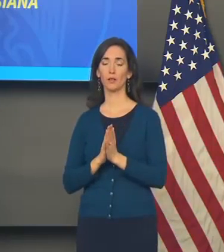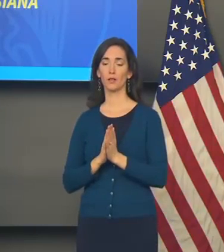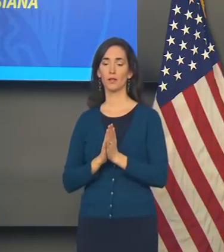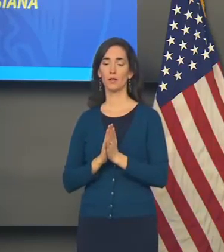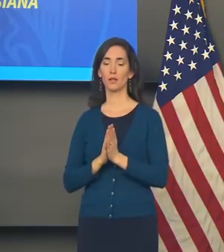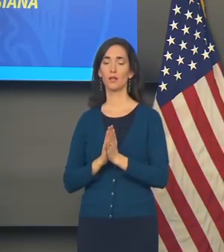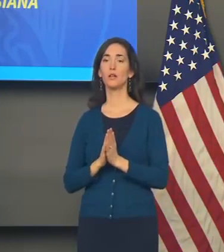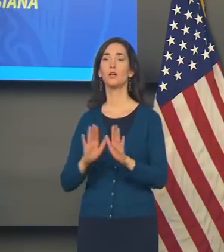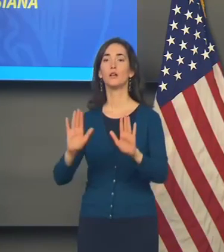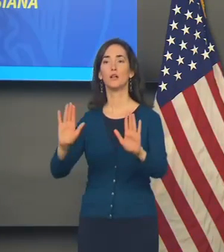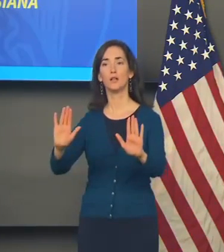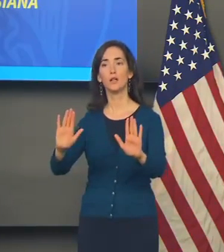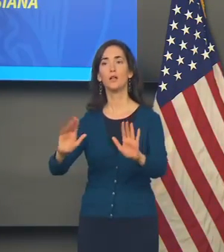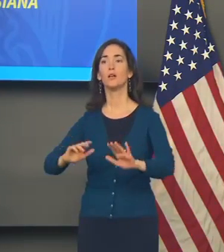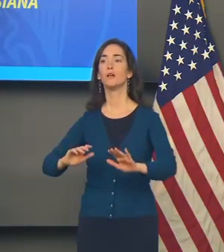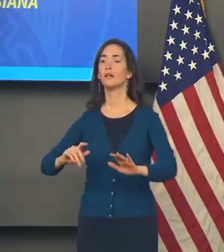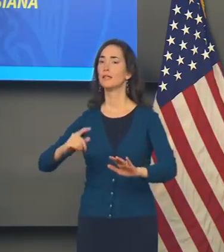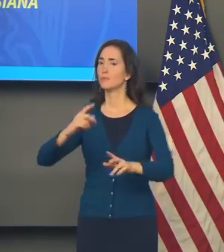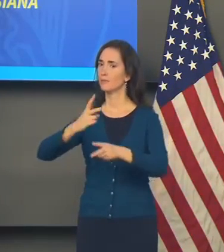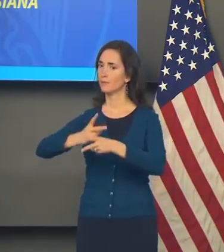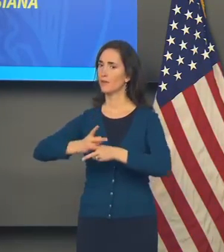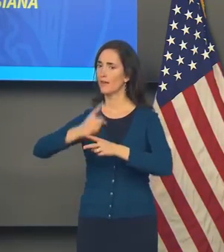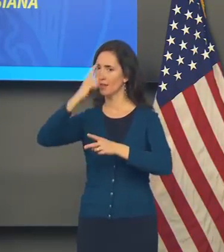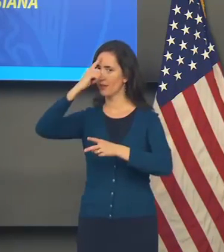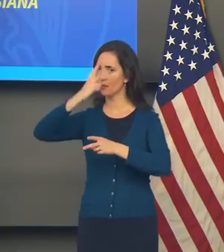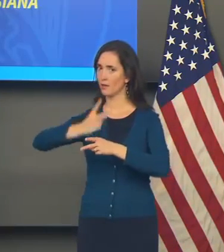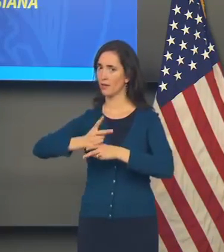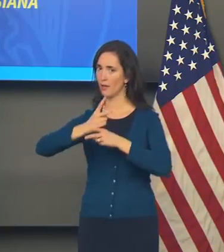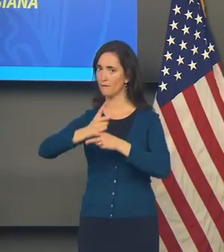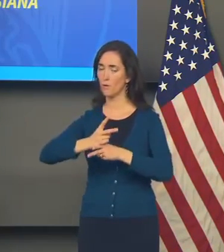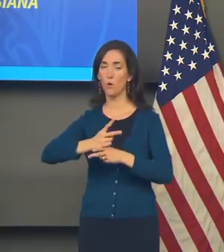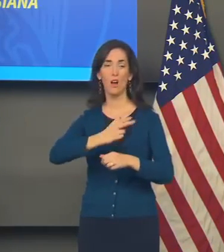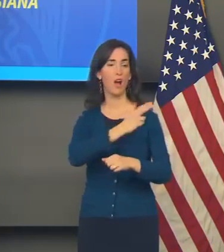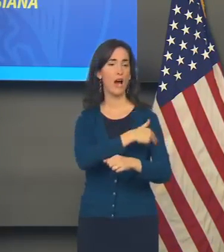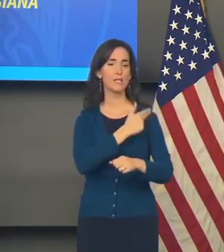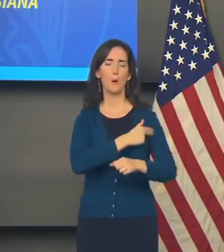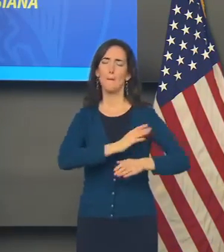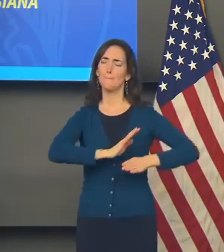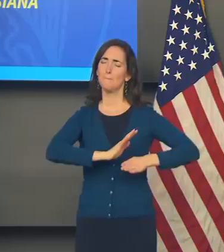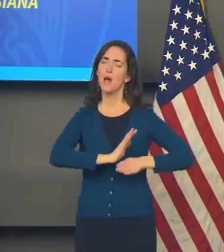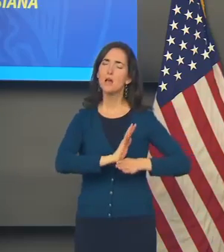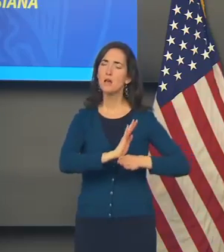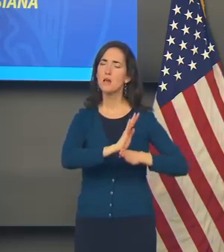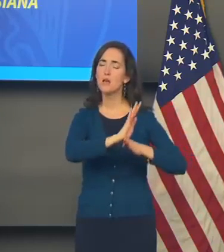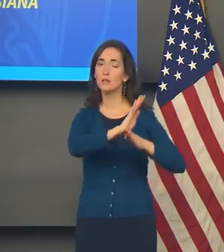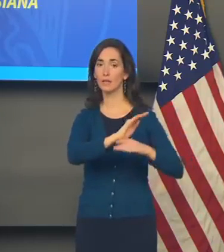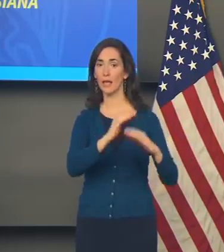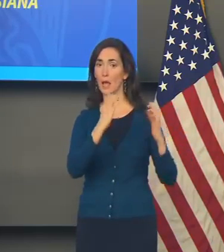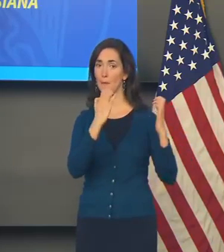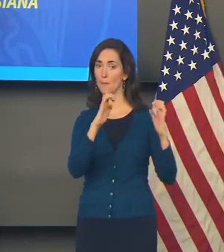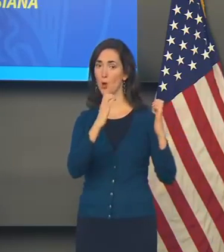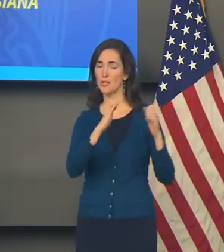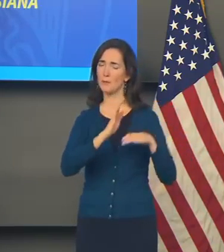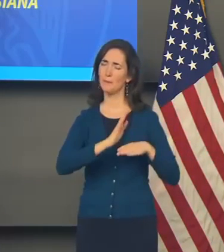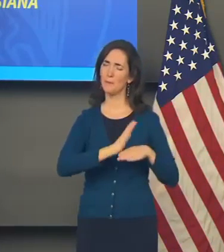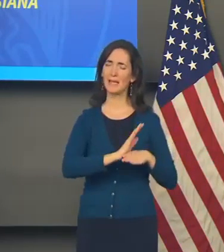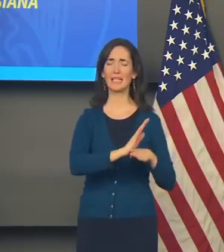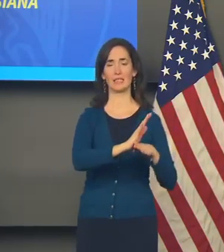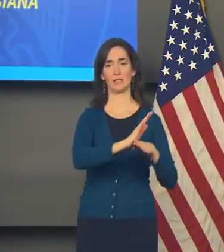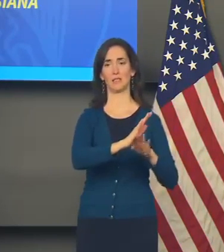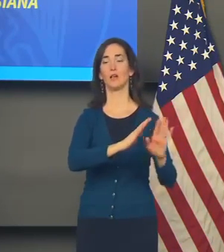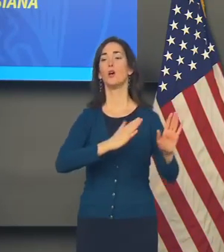be cognizant of this right now. Because hospitals are so very busy, because emergency departments are so very busy, I'm